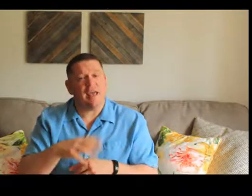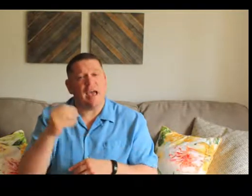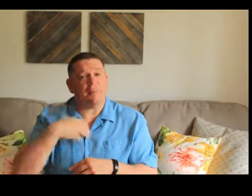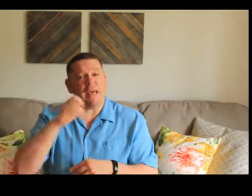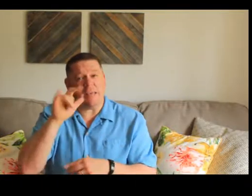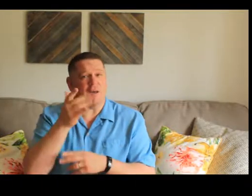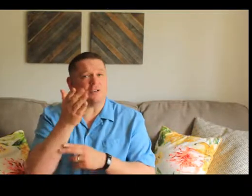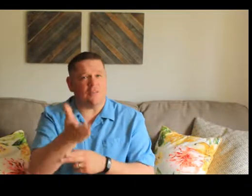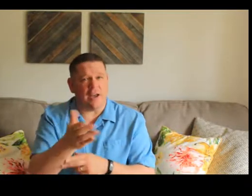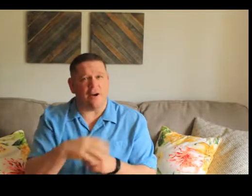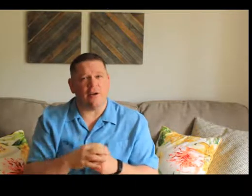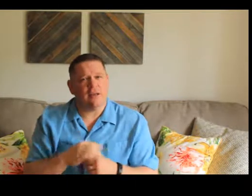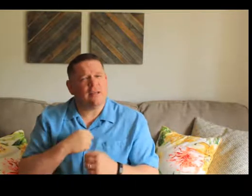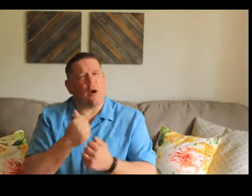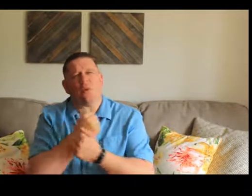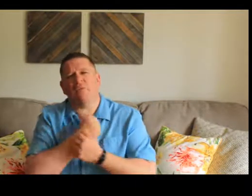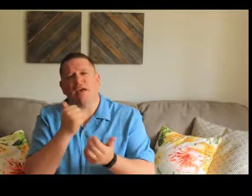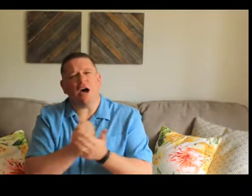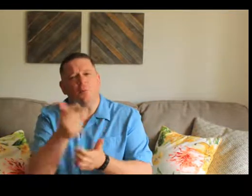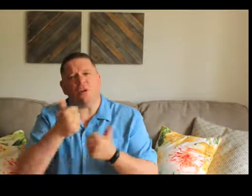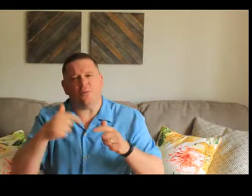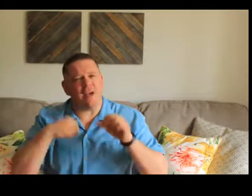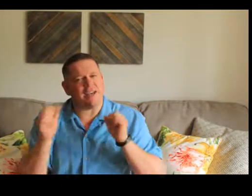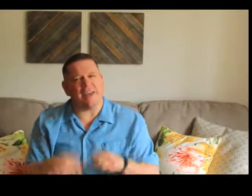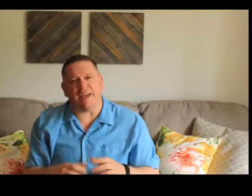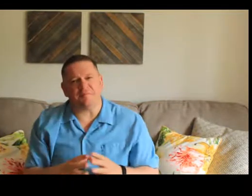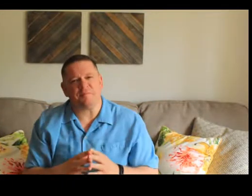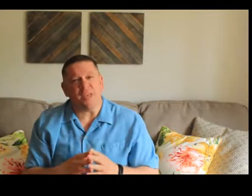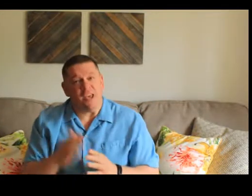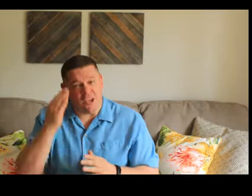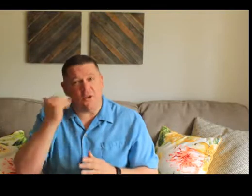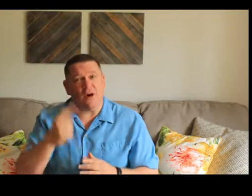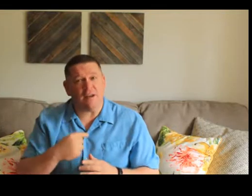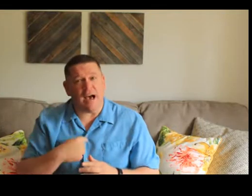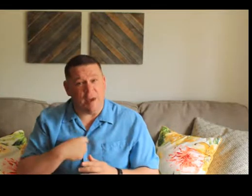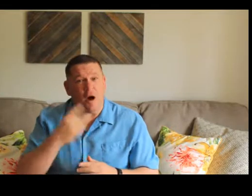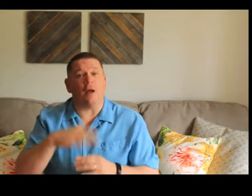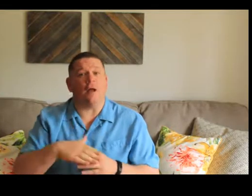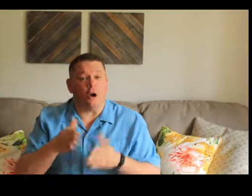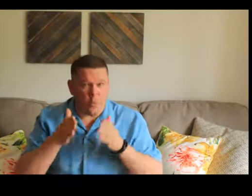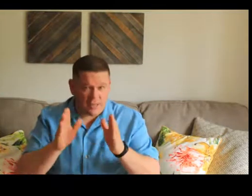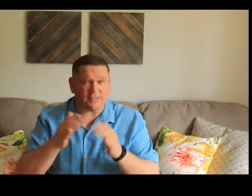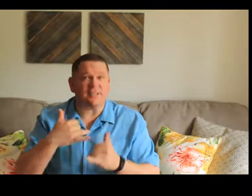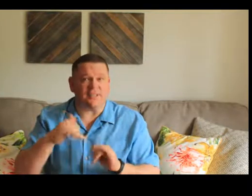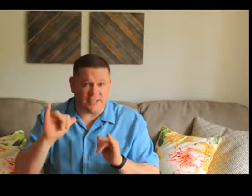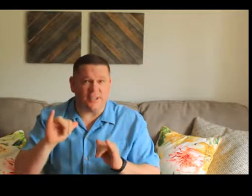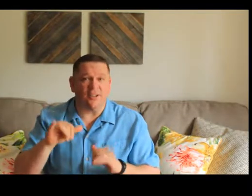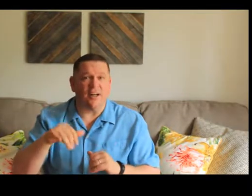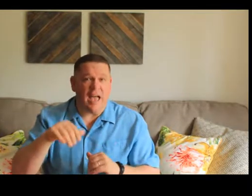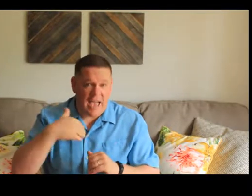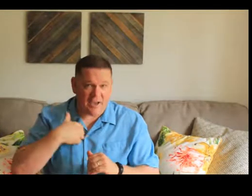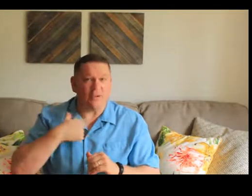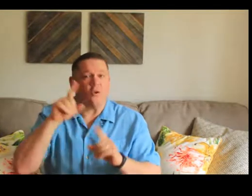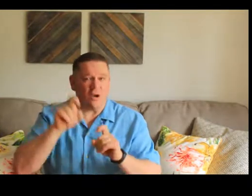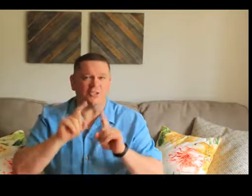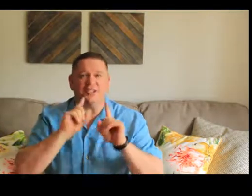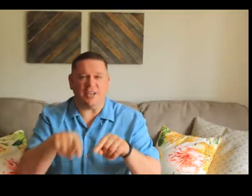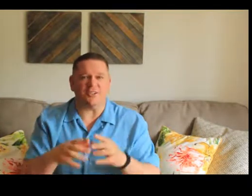And my email's on there. I would love to help you in any way I can. You know what? I'm on a quest to still have questions answered.